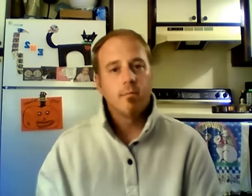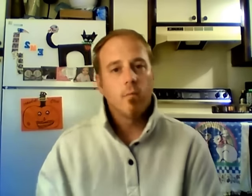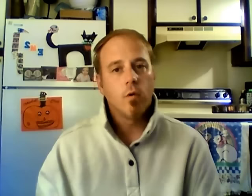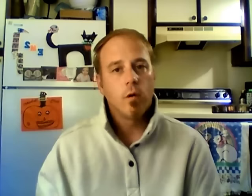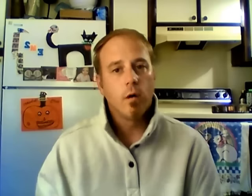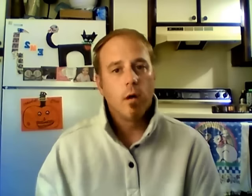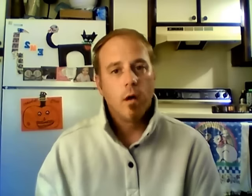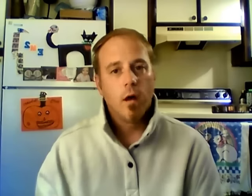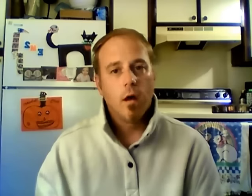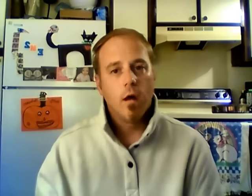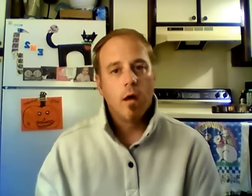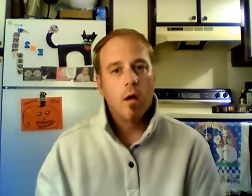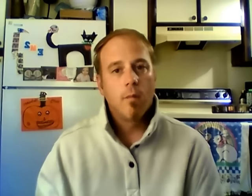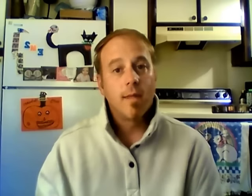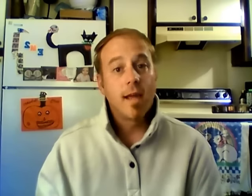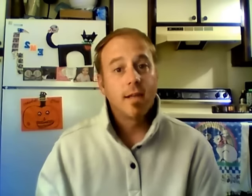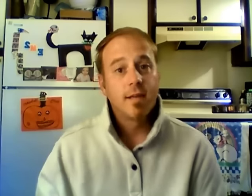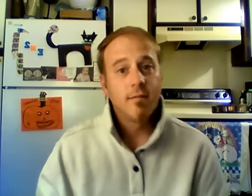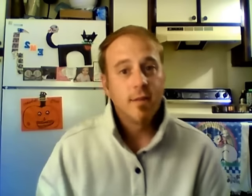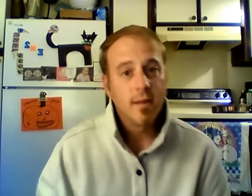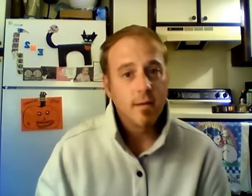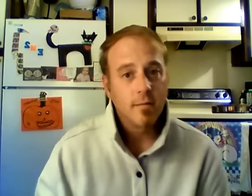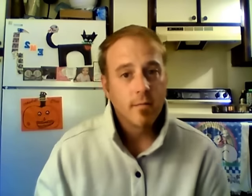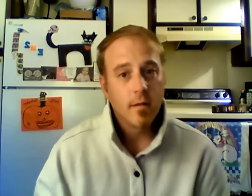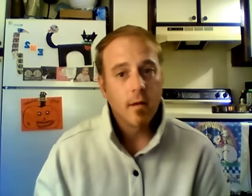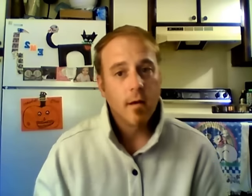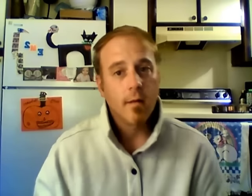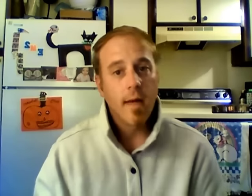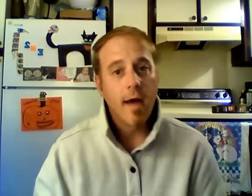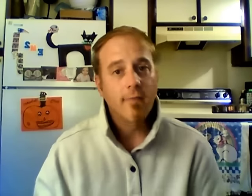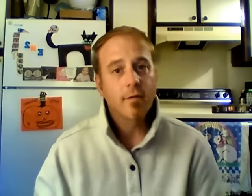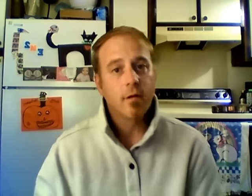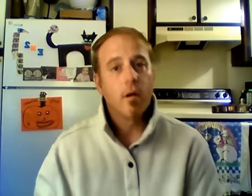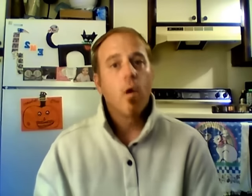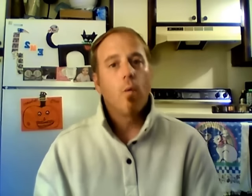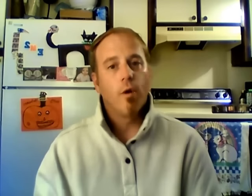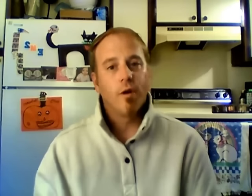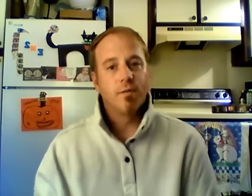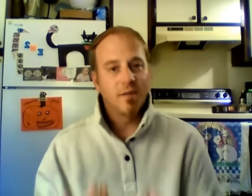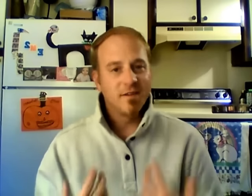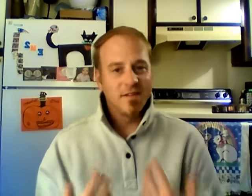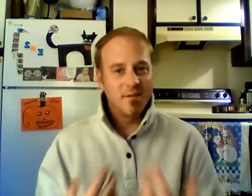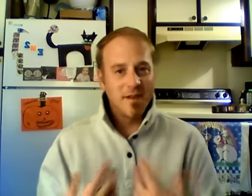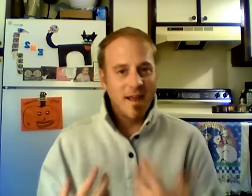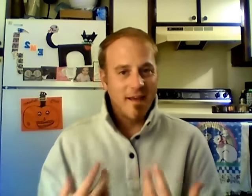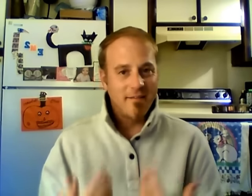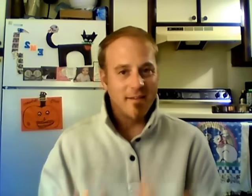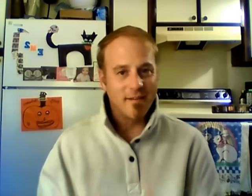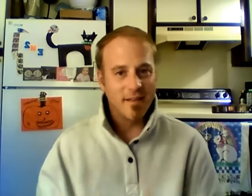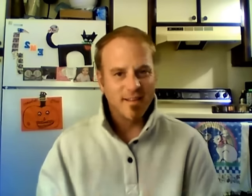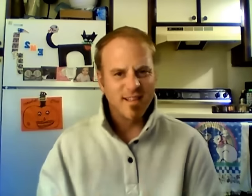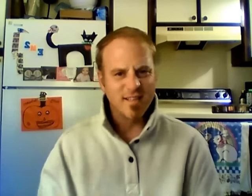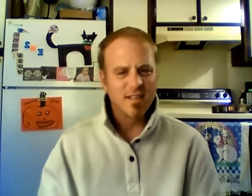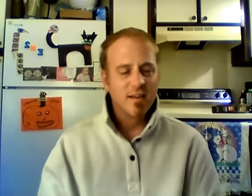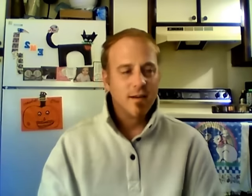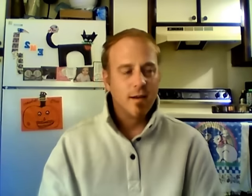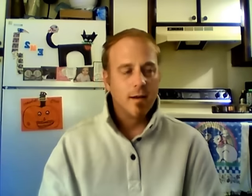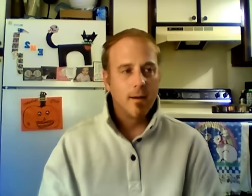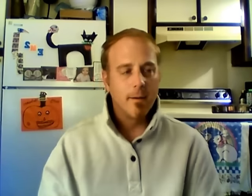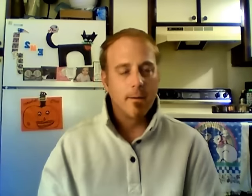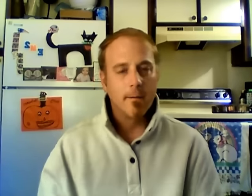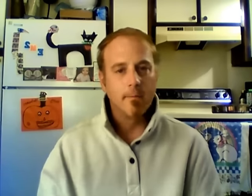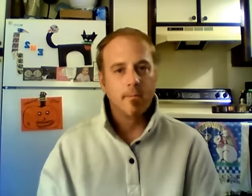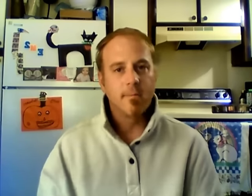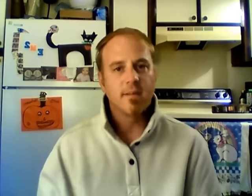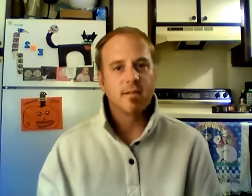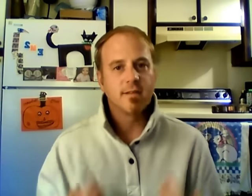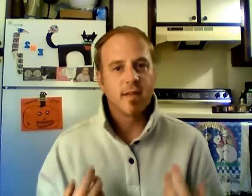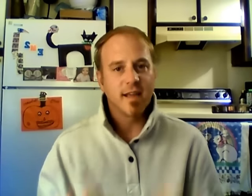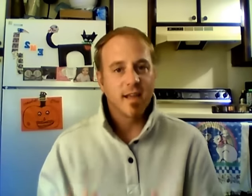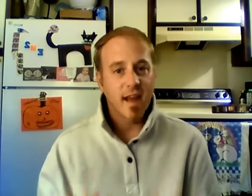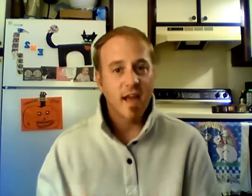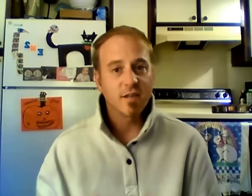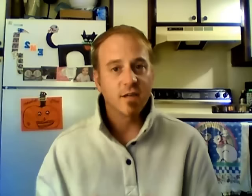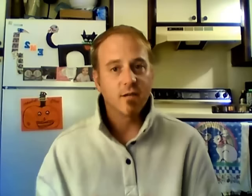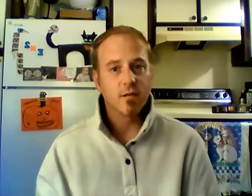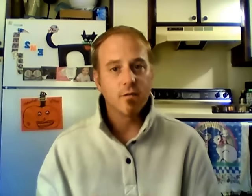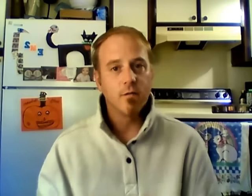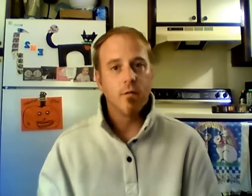more negativity afterwards because he would have this connection to